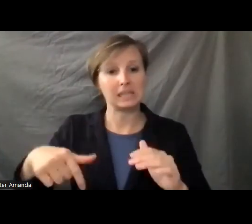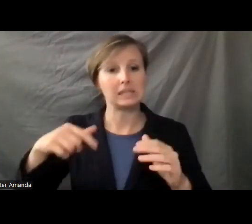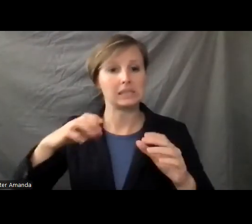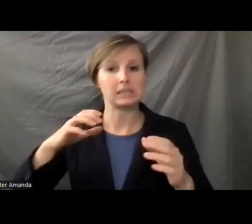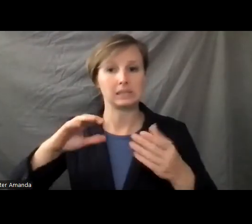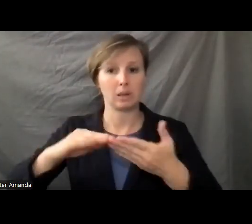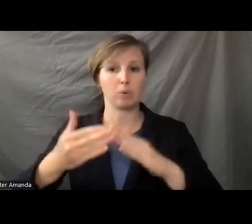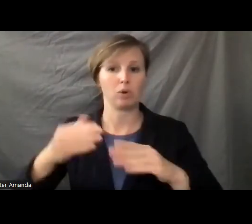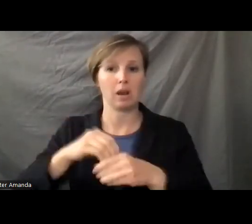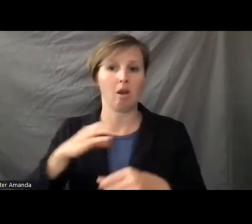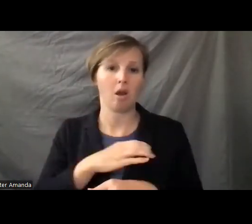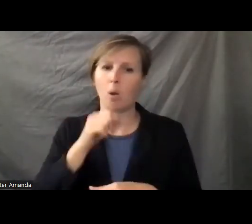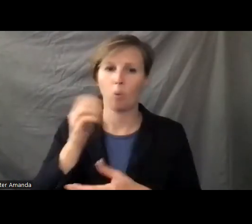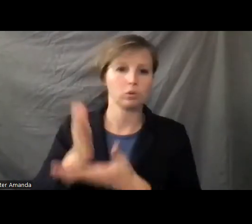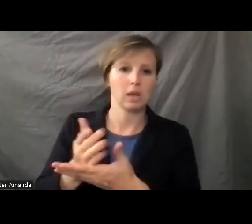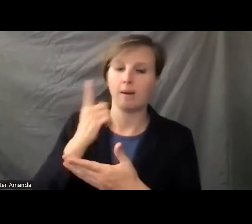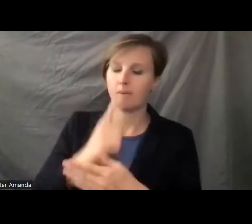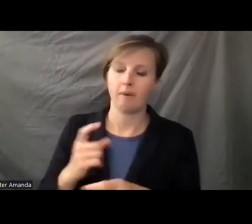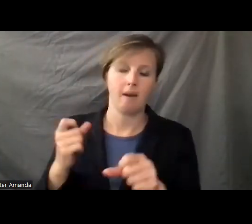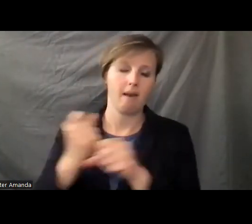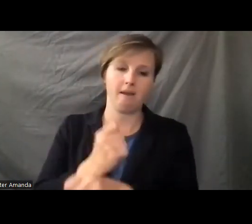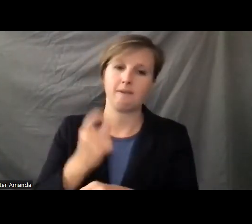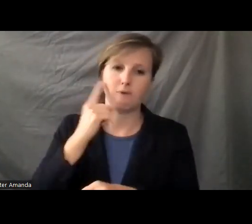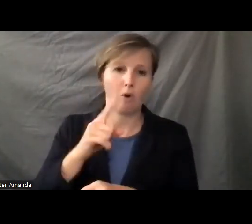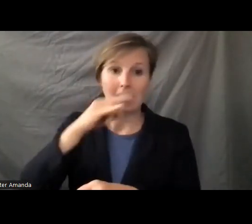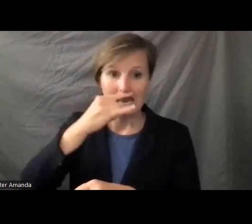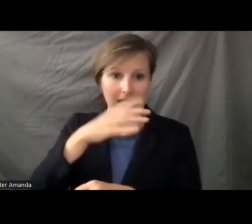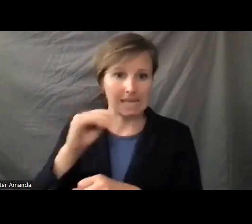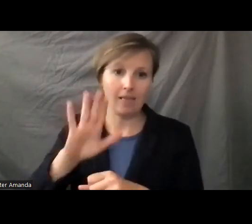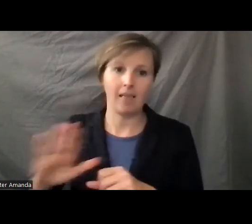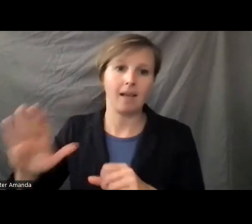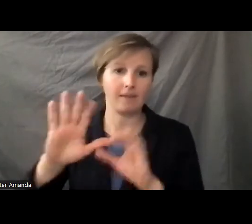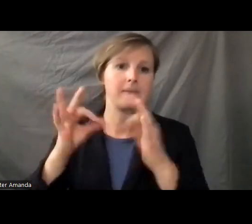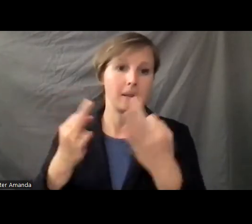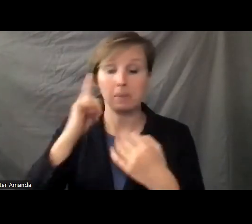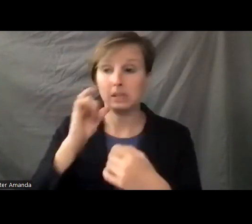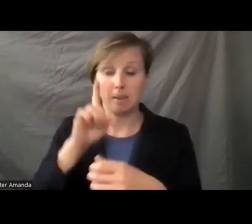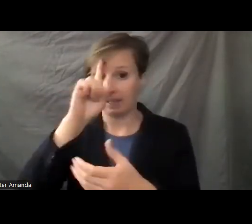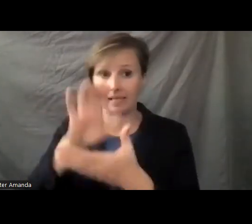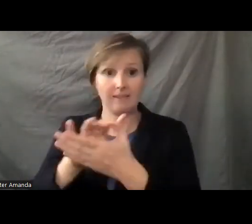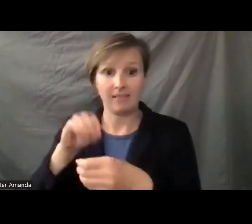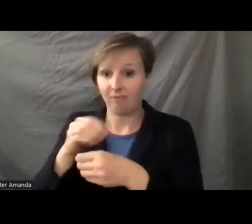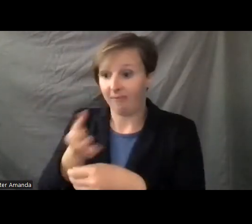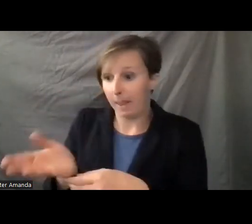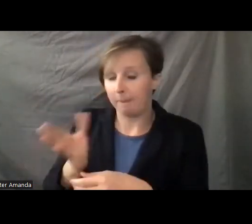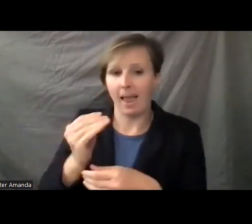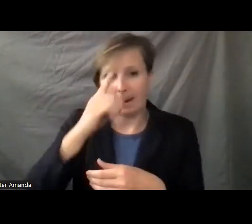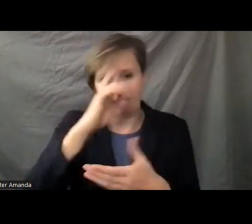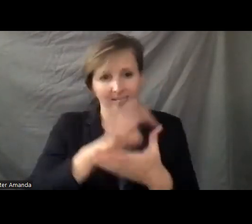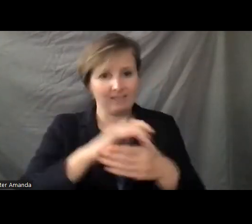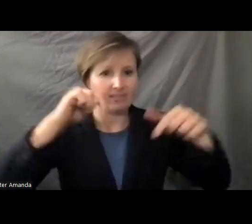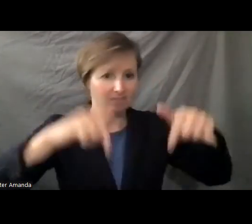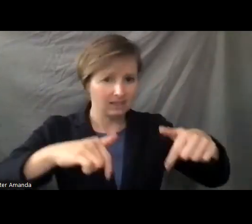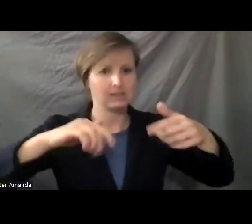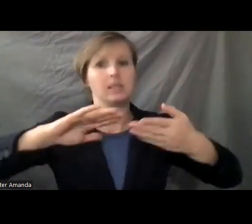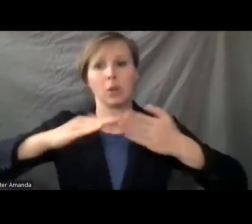I will not stop the fight for these kids and their families, because I really believe in them. And I really believe in this. It's something that, as a